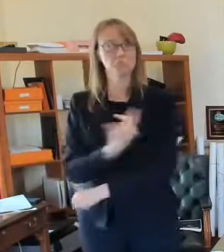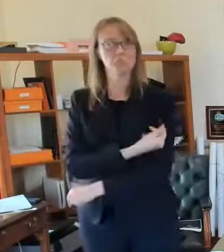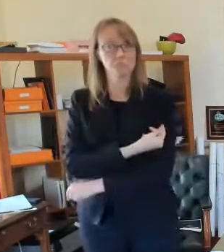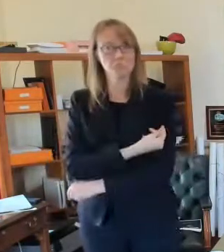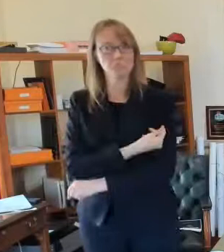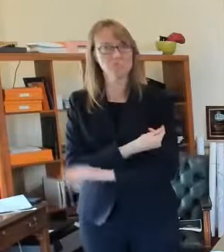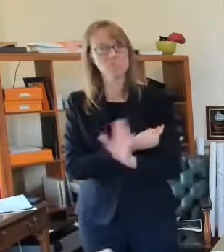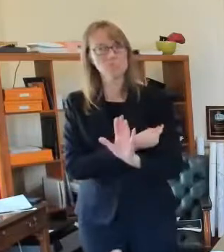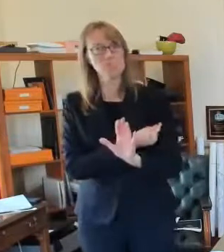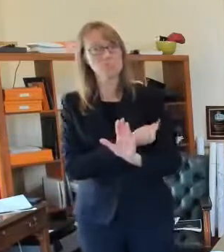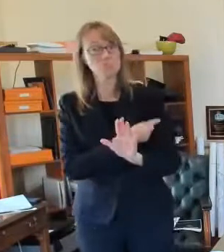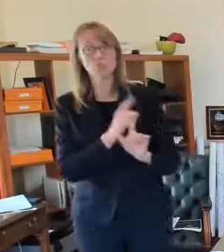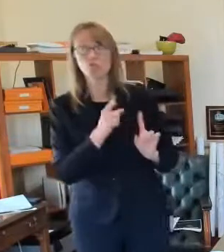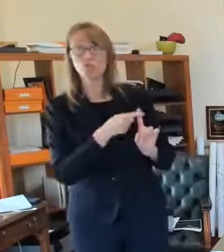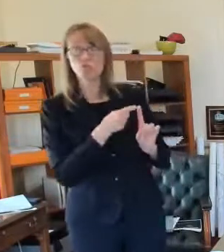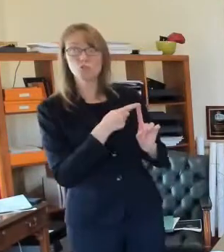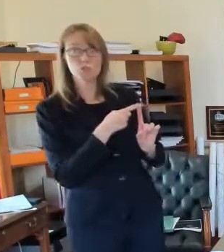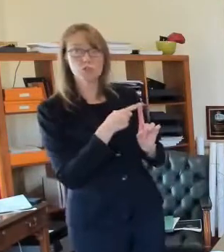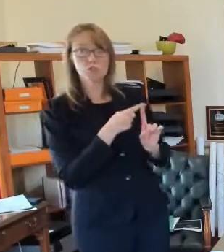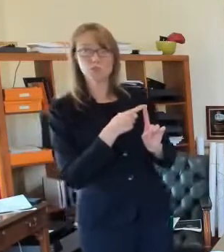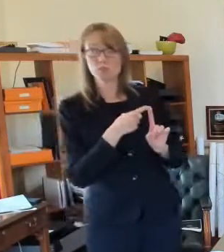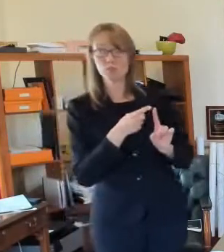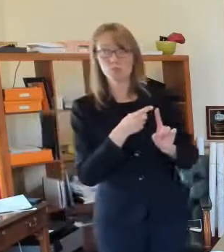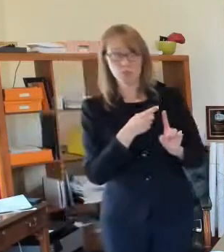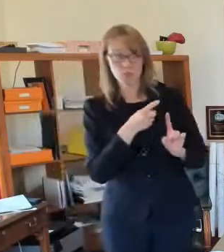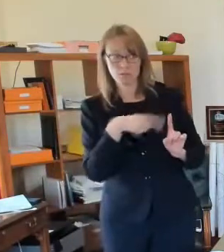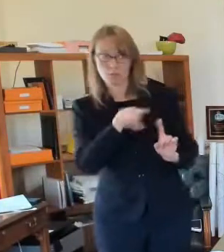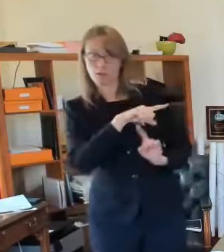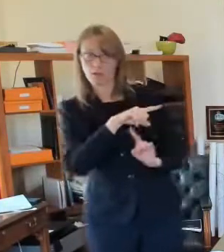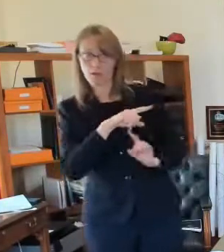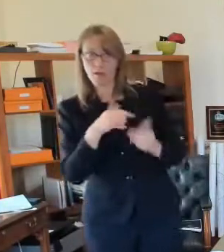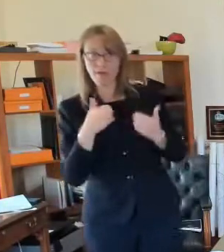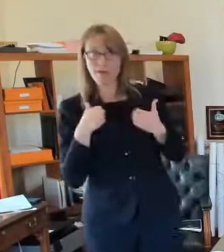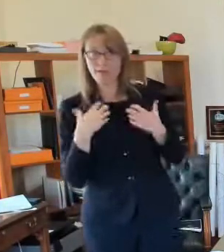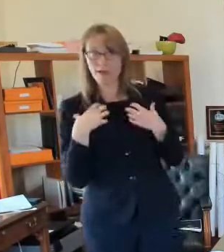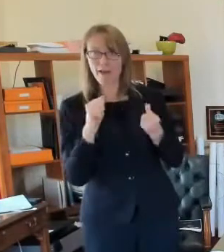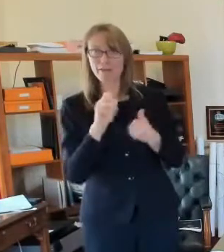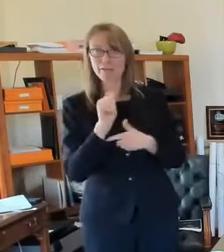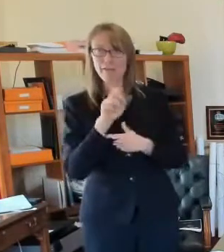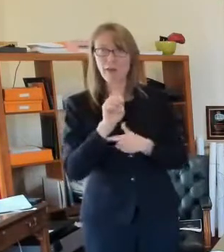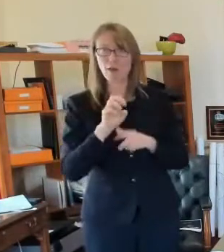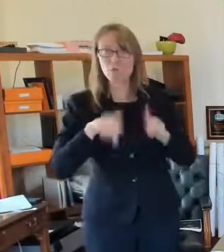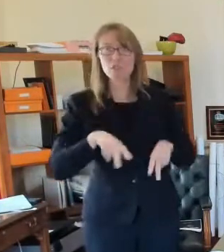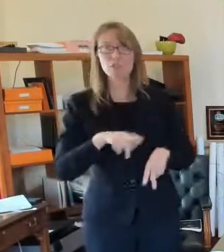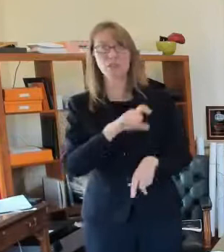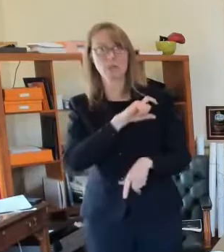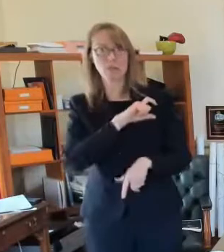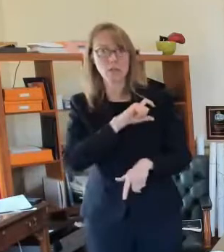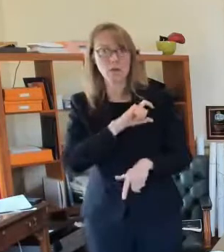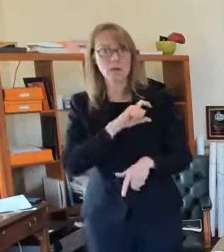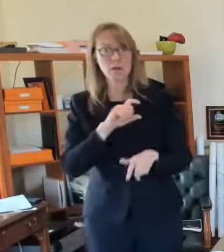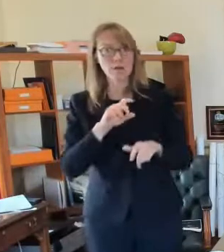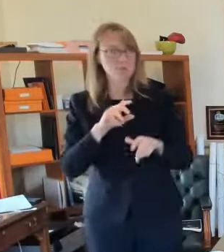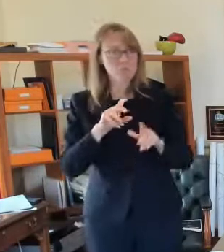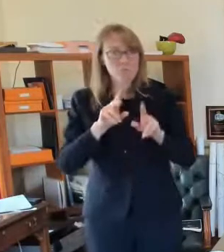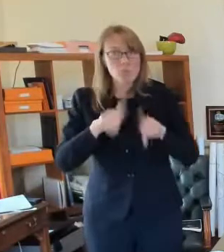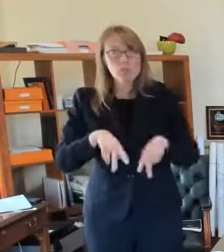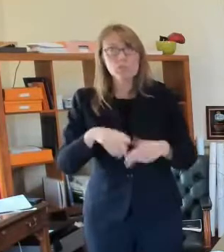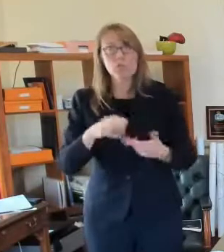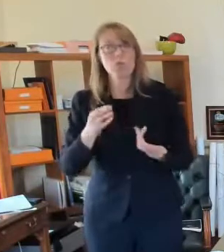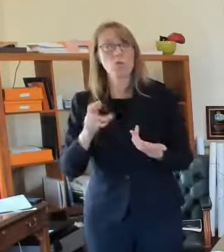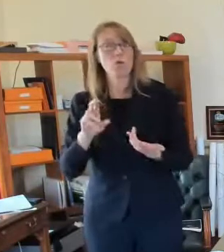a police officer who's out there interfacing every day i don't want to take a a dose from from them